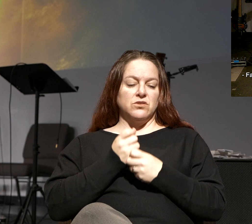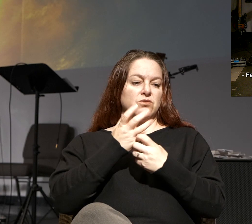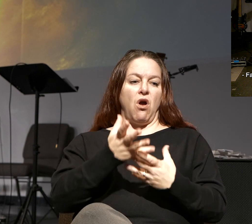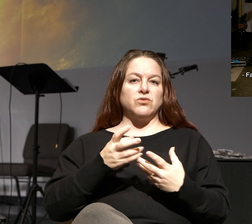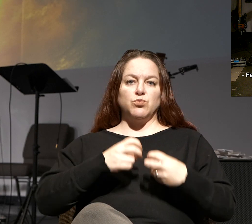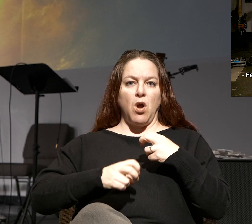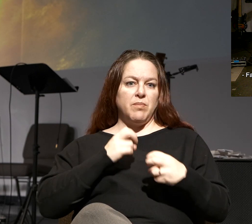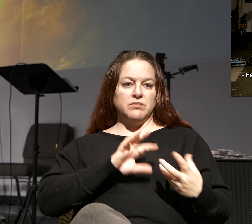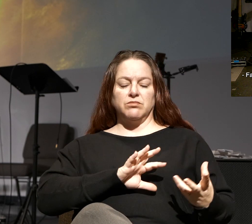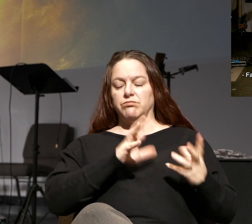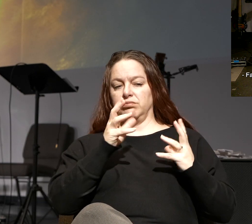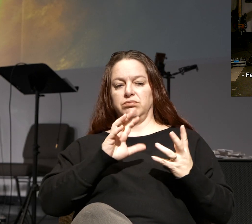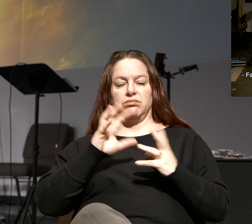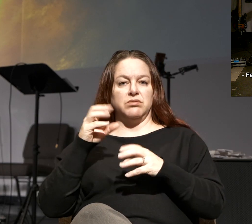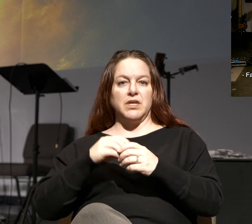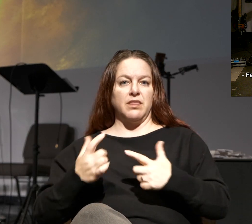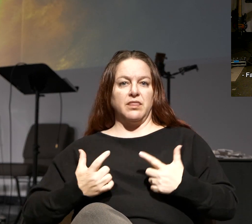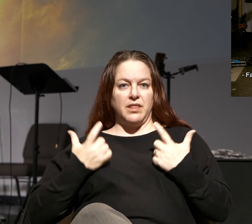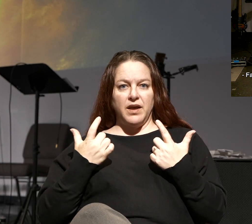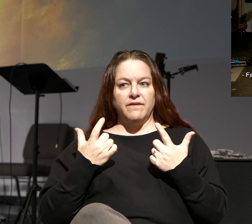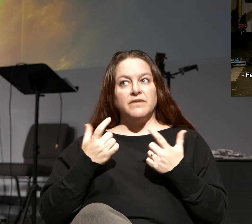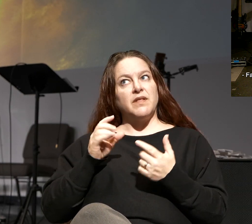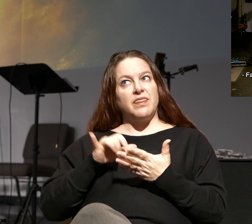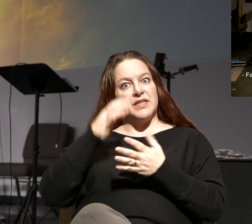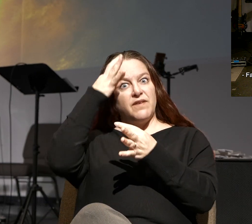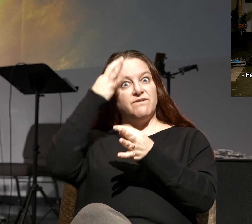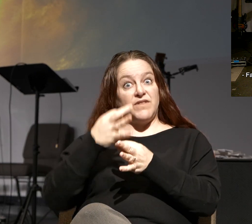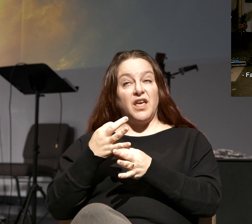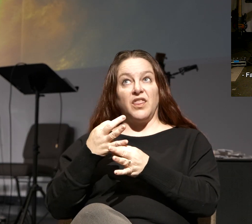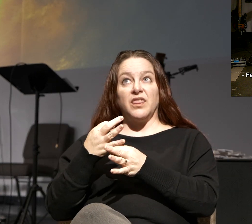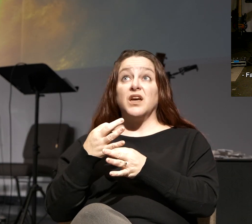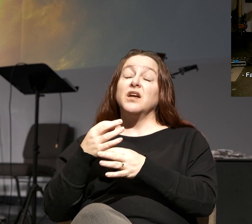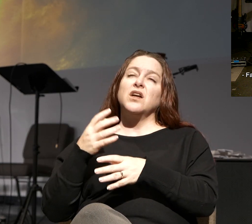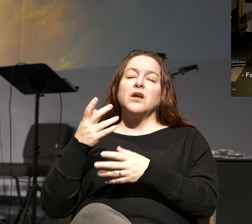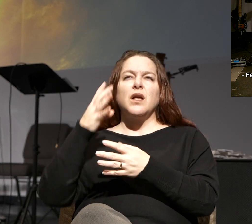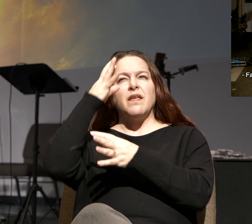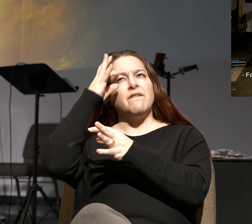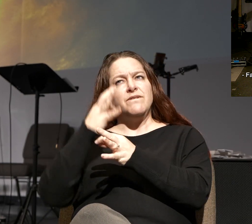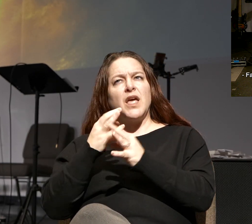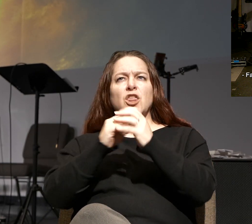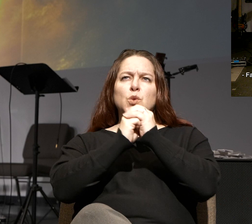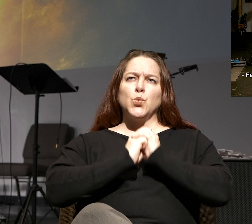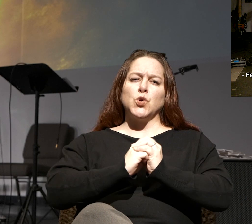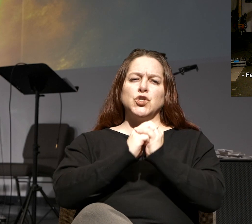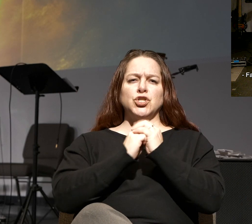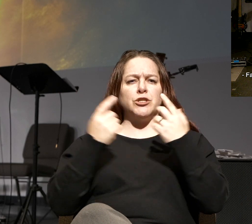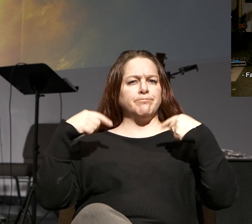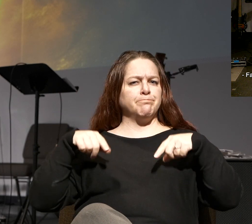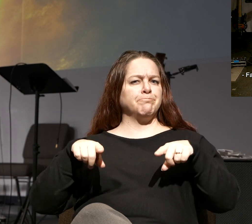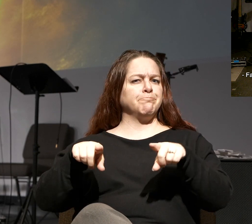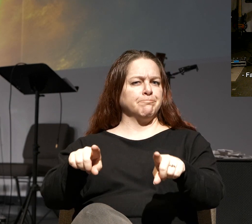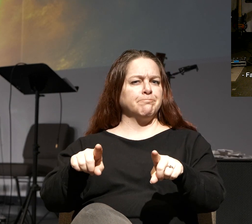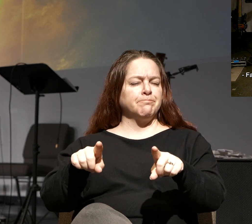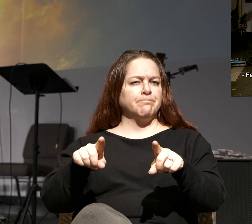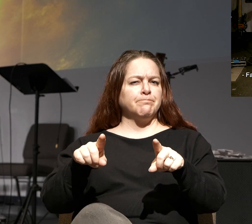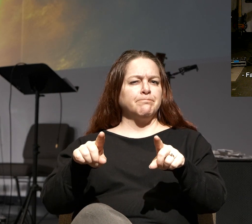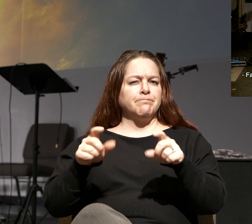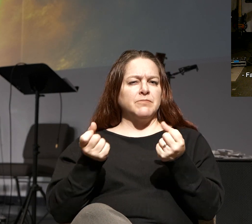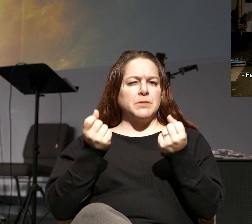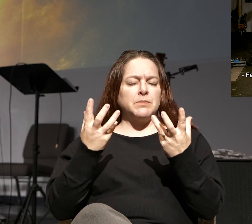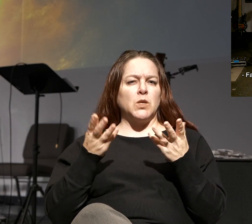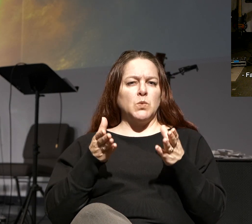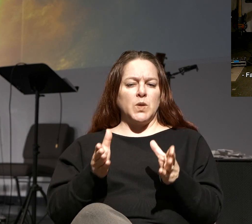And so this is what faith is all about. Now, faith and worship kind of really go hand in hand in a lot of ways.